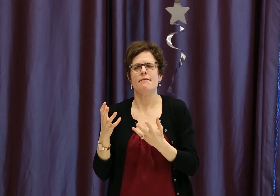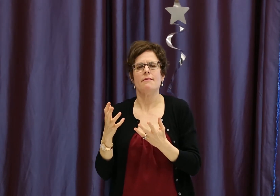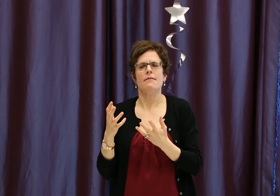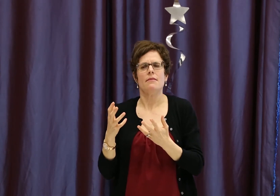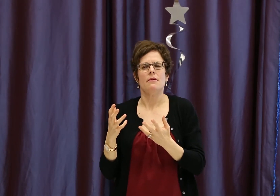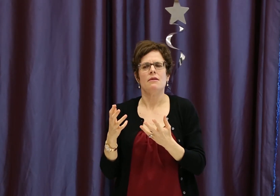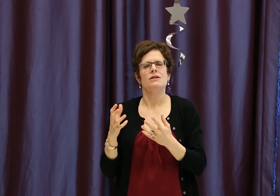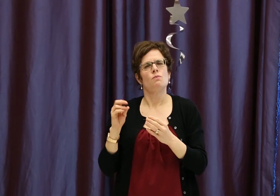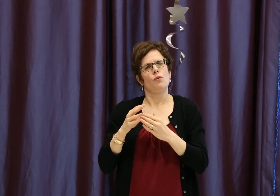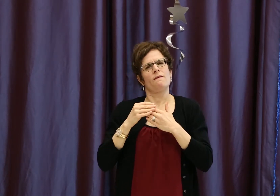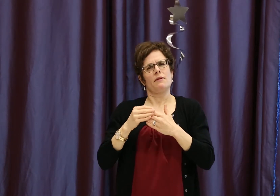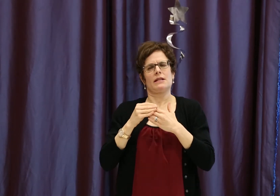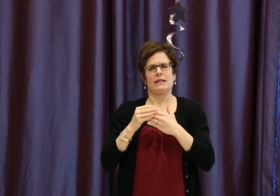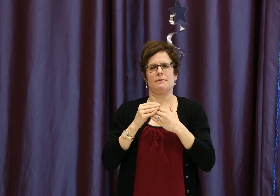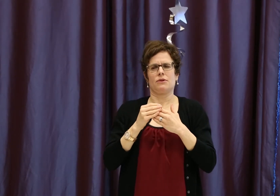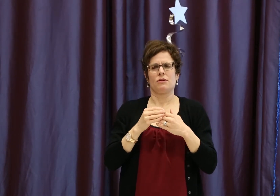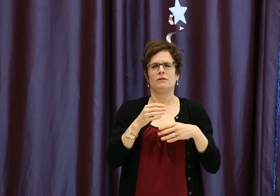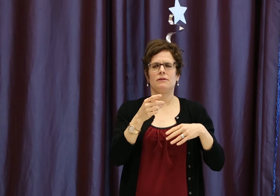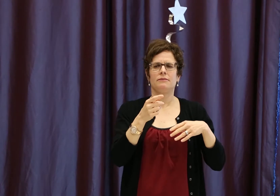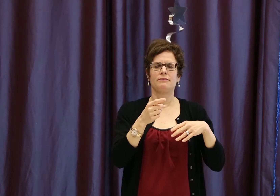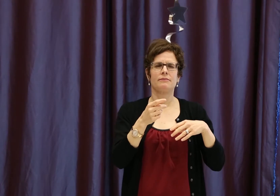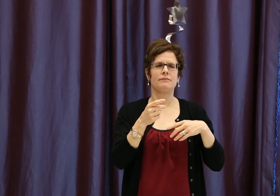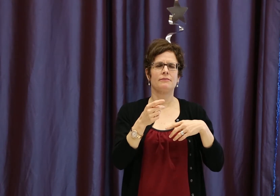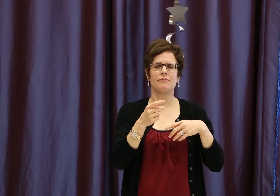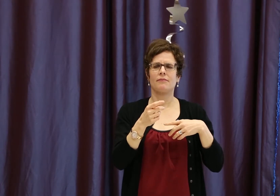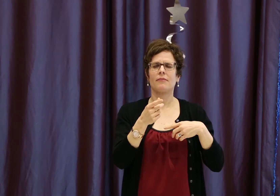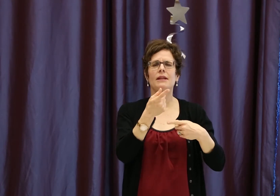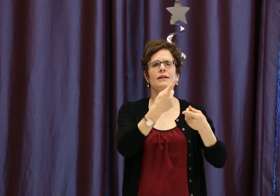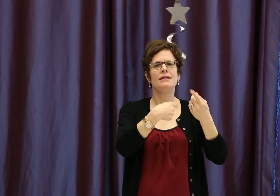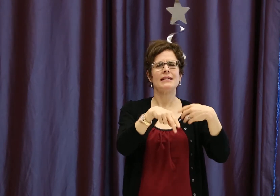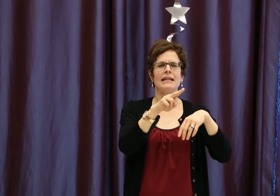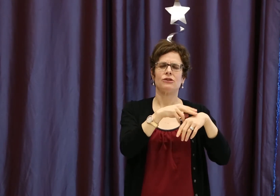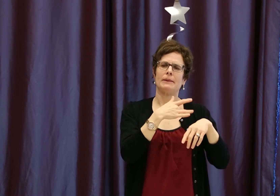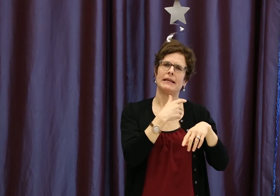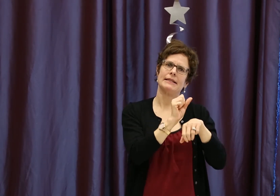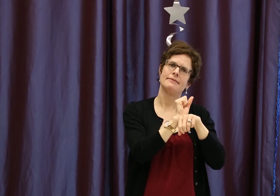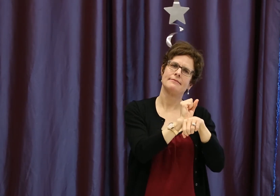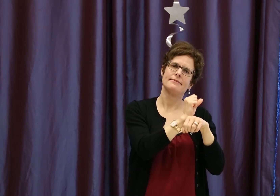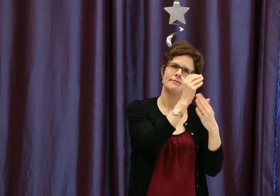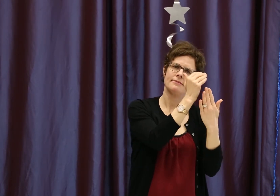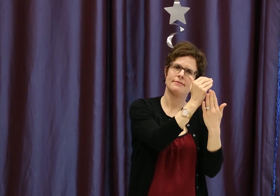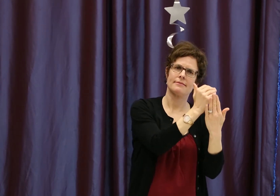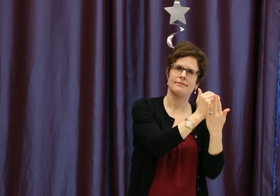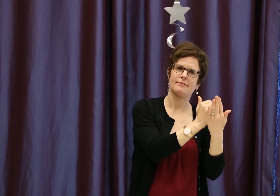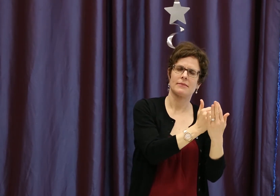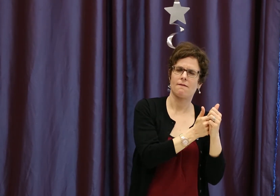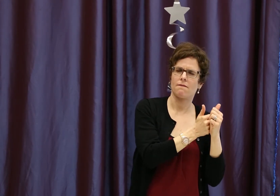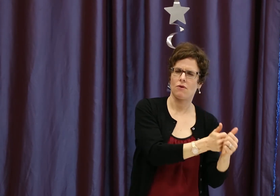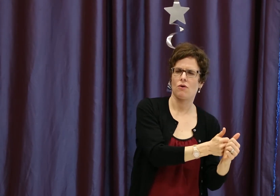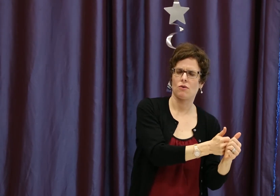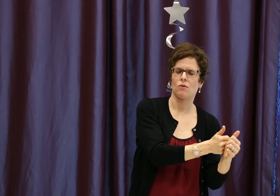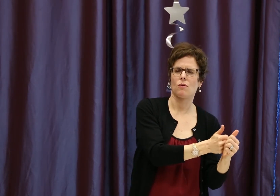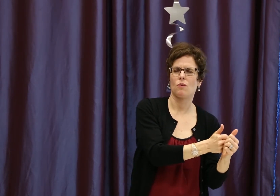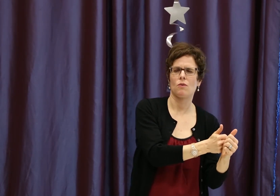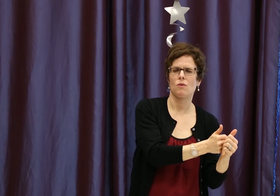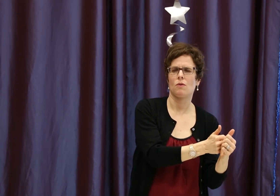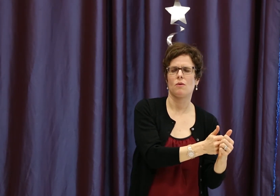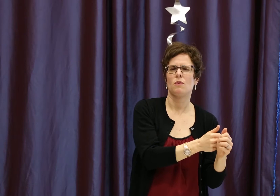Depending on where the language is used, there will be different needs in terms of communication. Signing Naturally is more of a